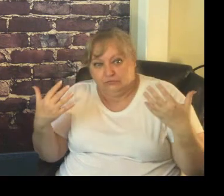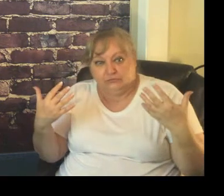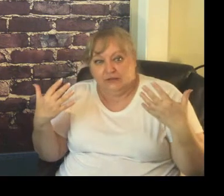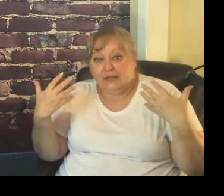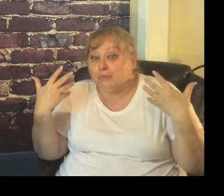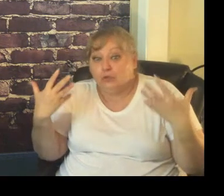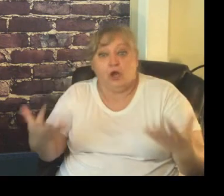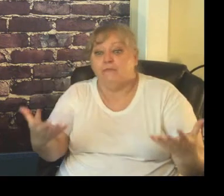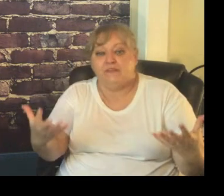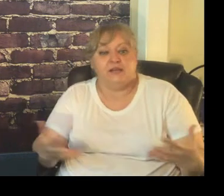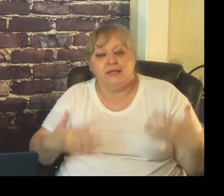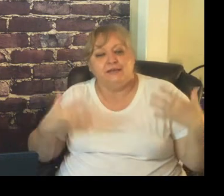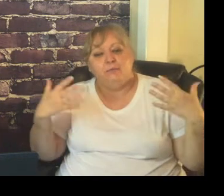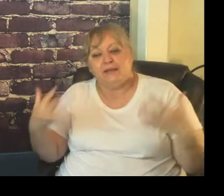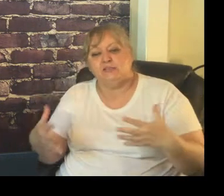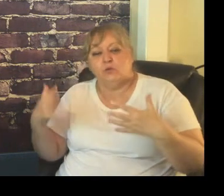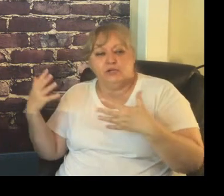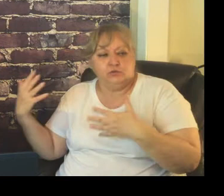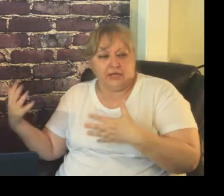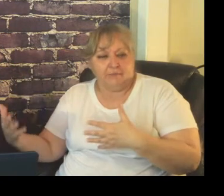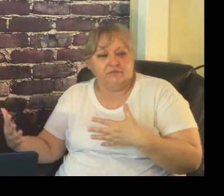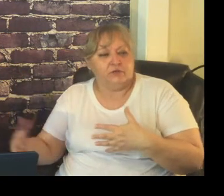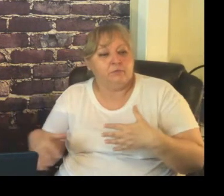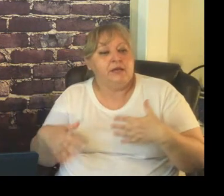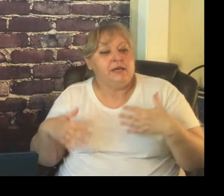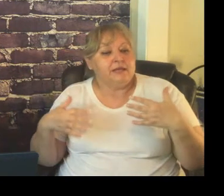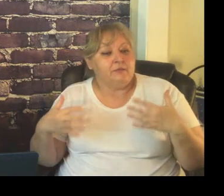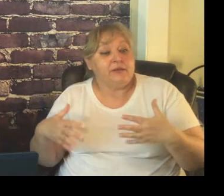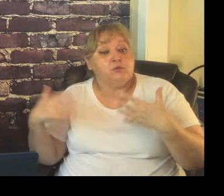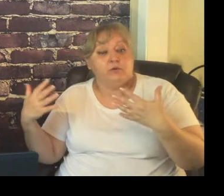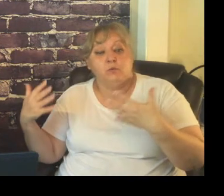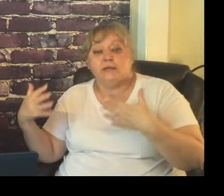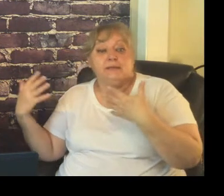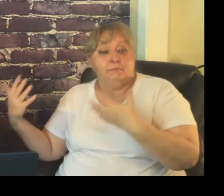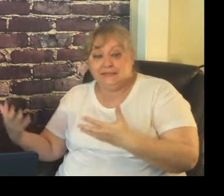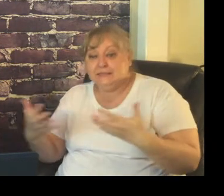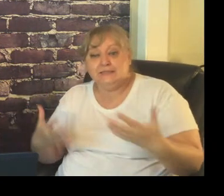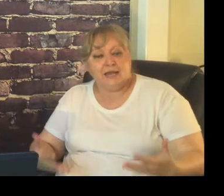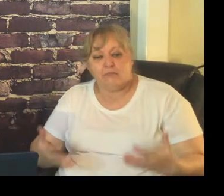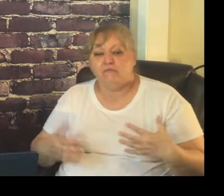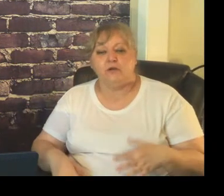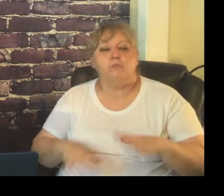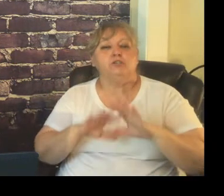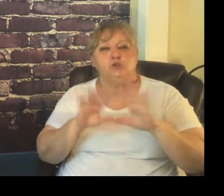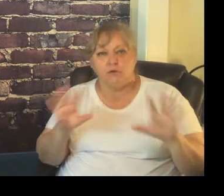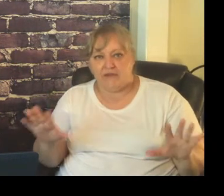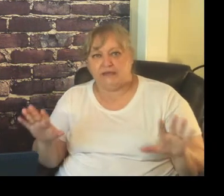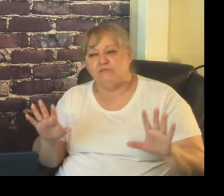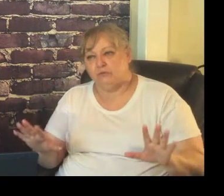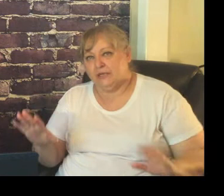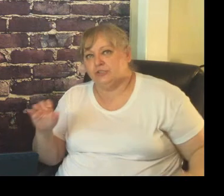put over there it depends of where you're coming from it depends from where the method it's coming from but you will find information